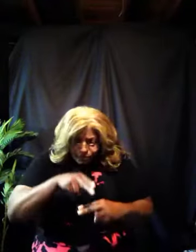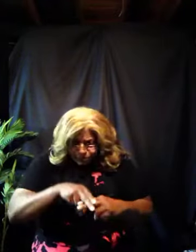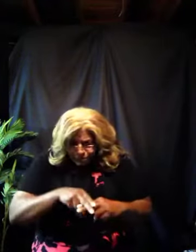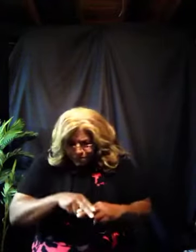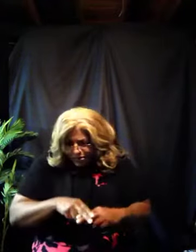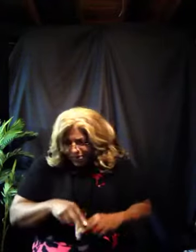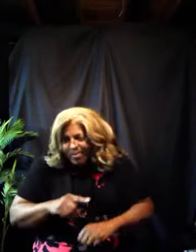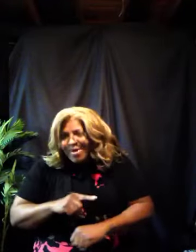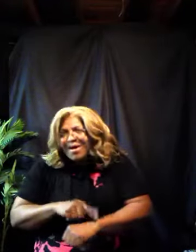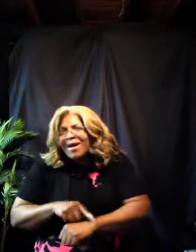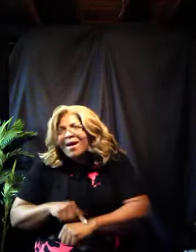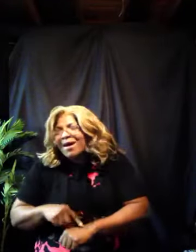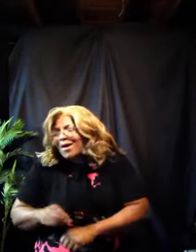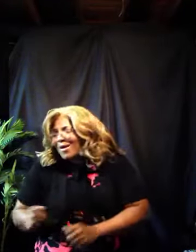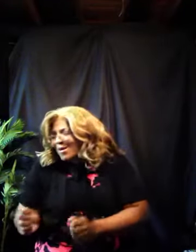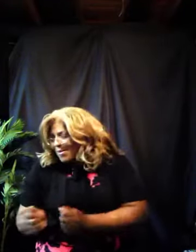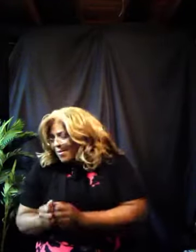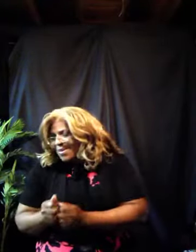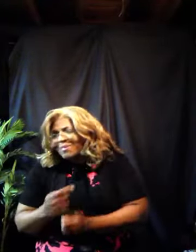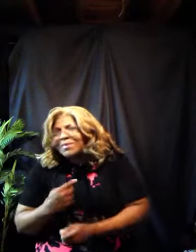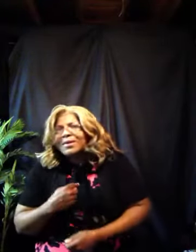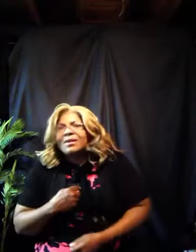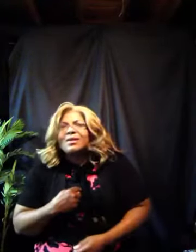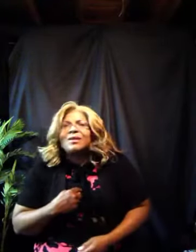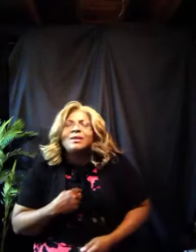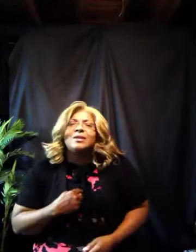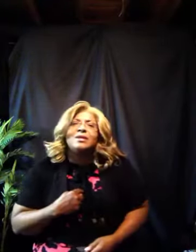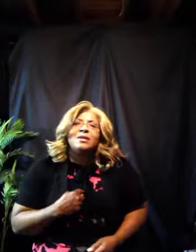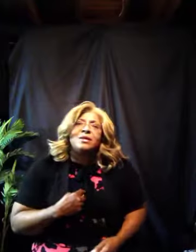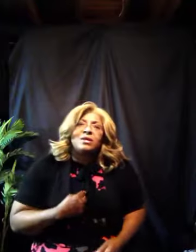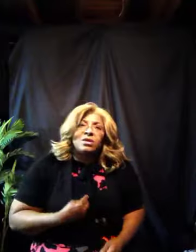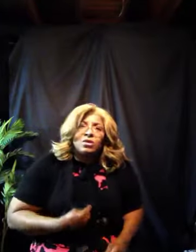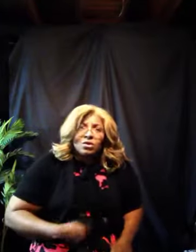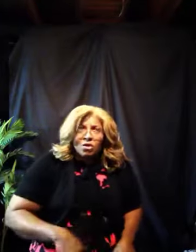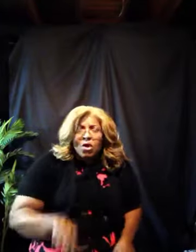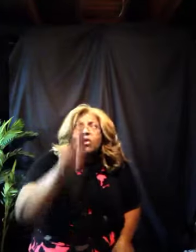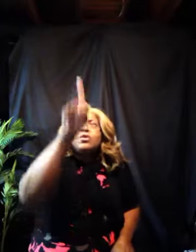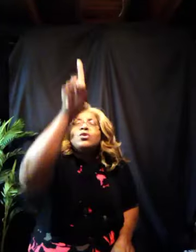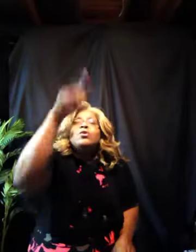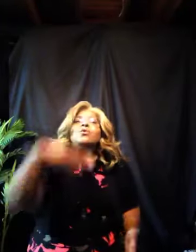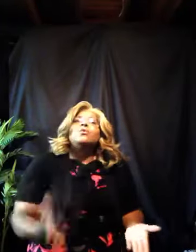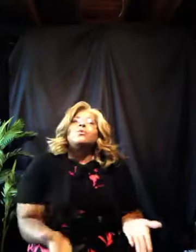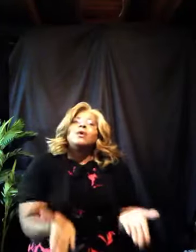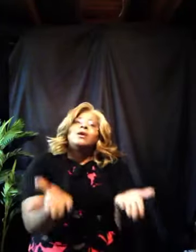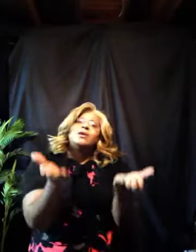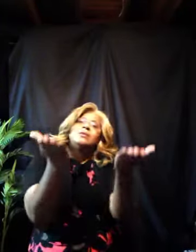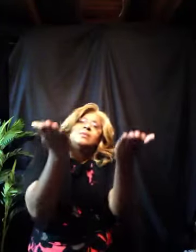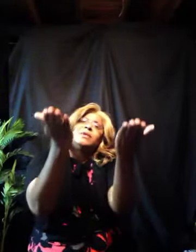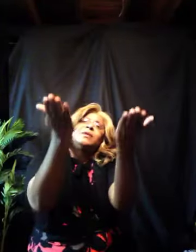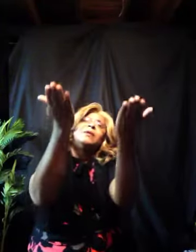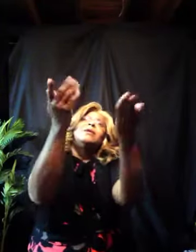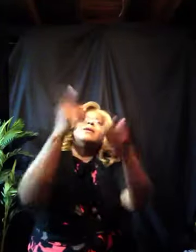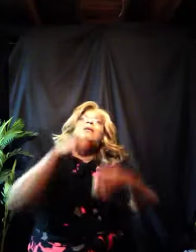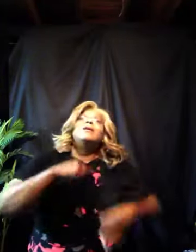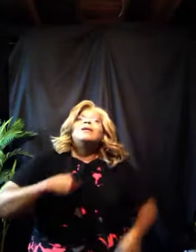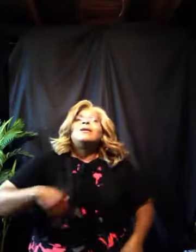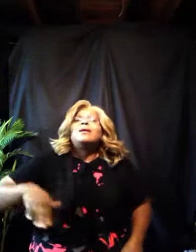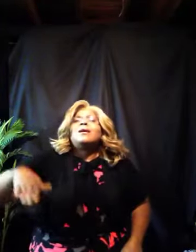sit a while with me You raise me up